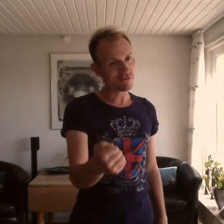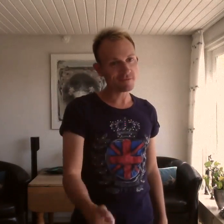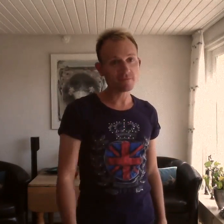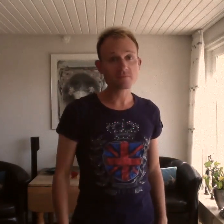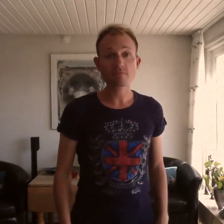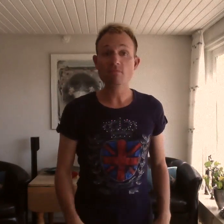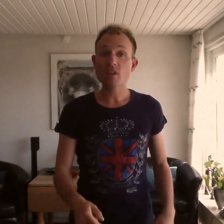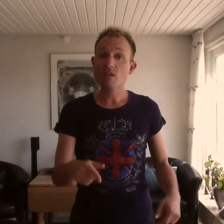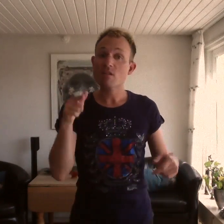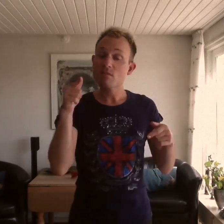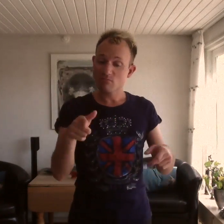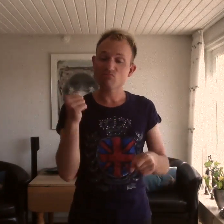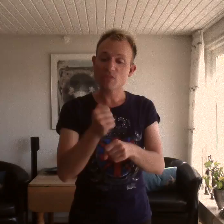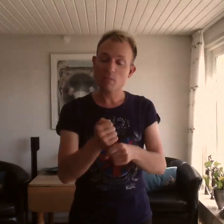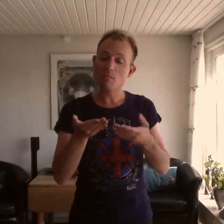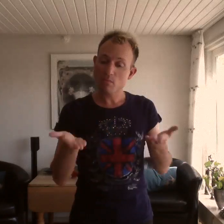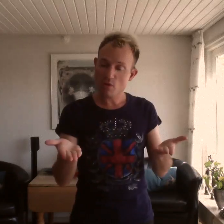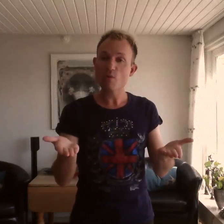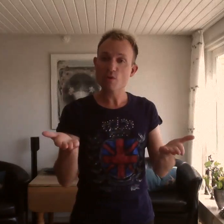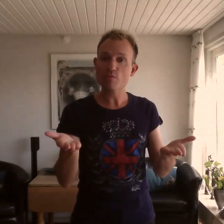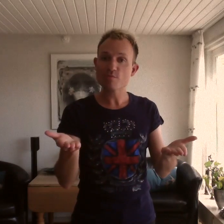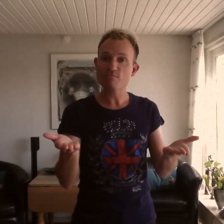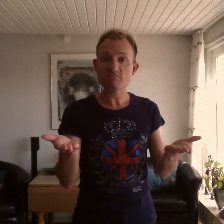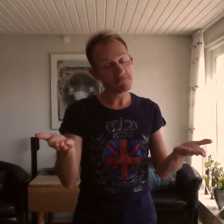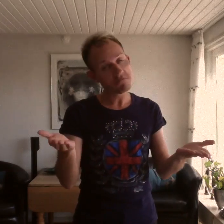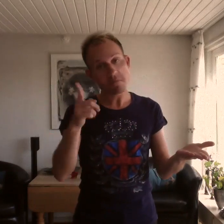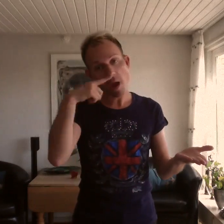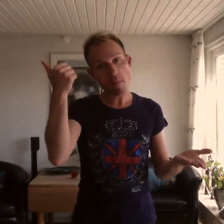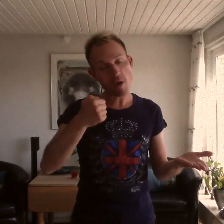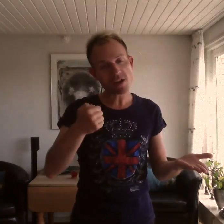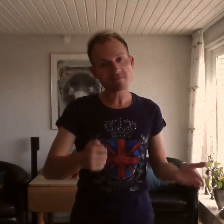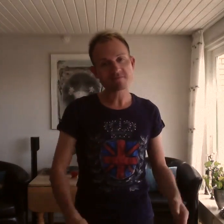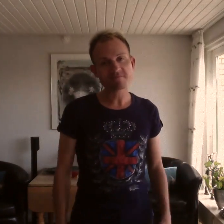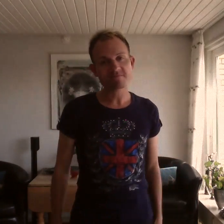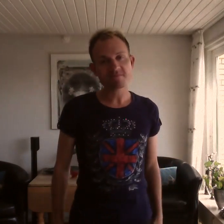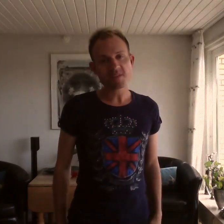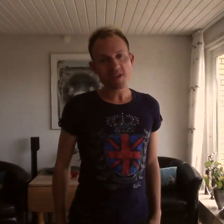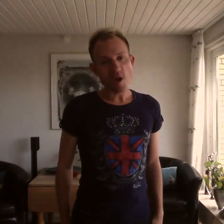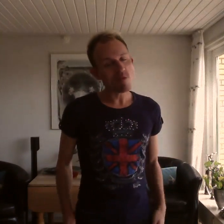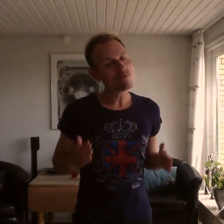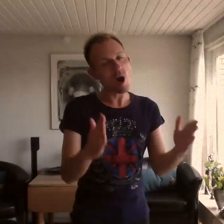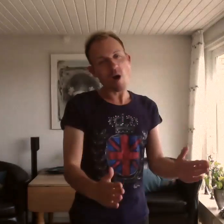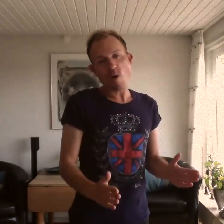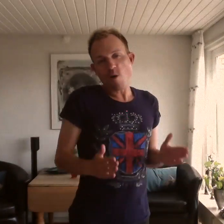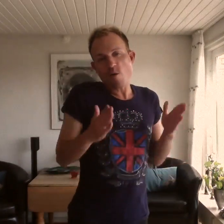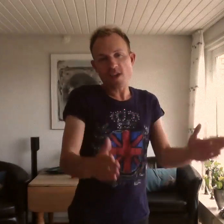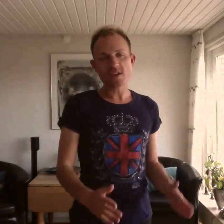it's way we do it, proud Mary. And we're rolling,